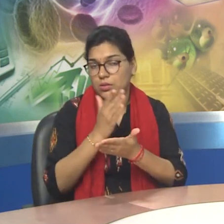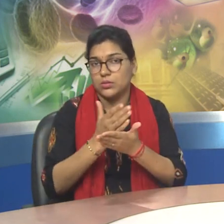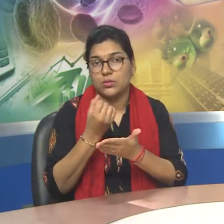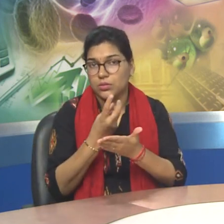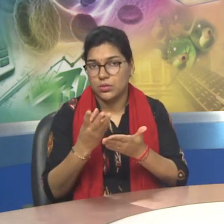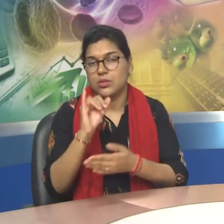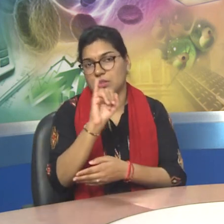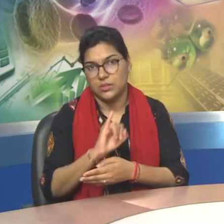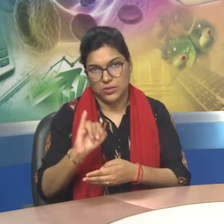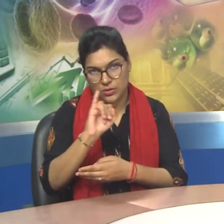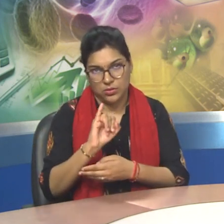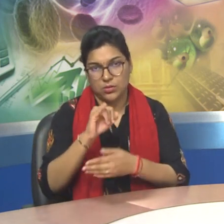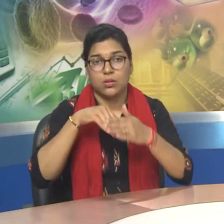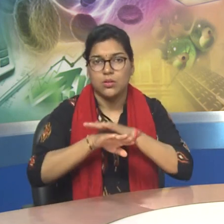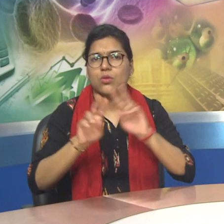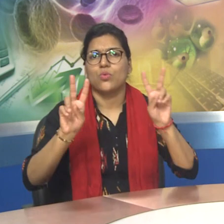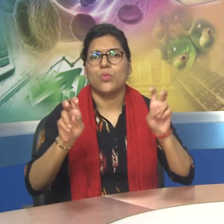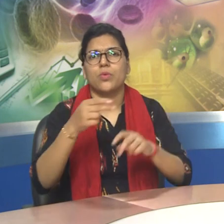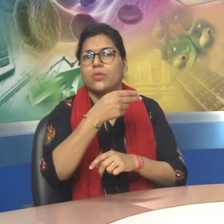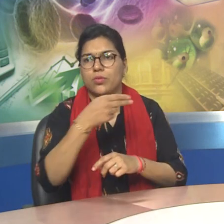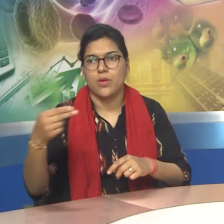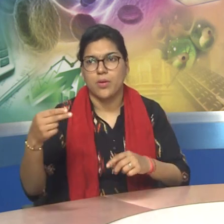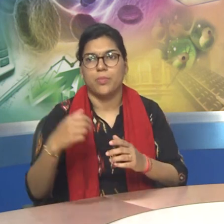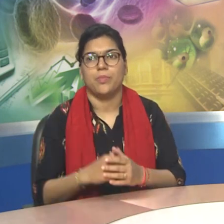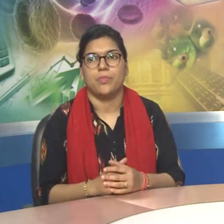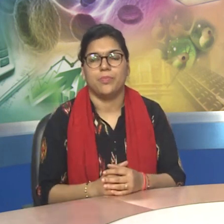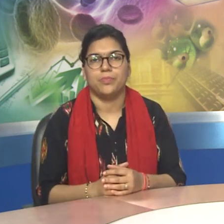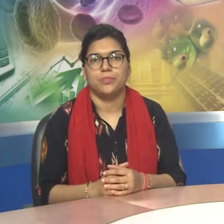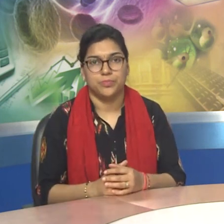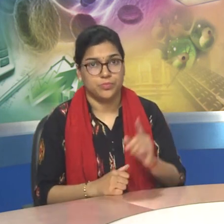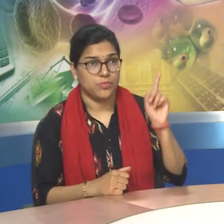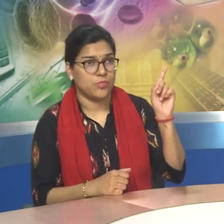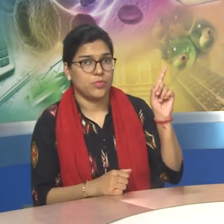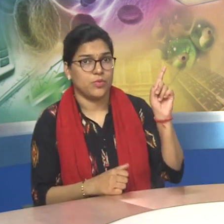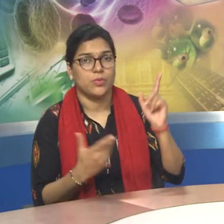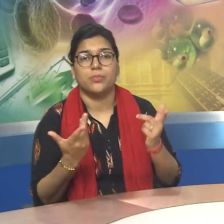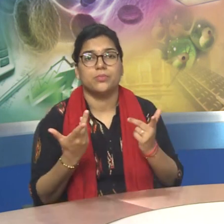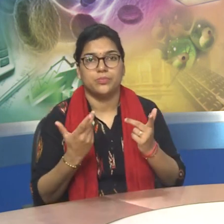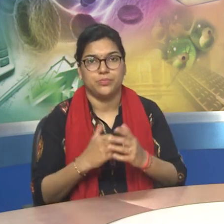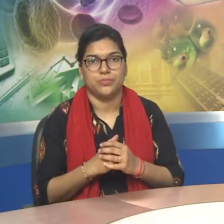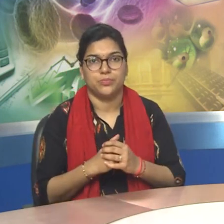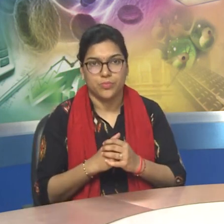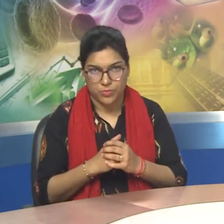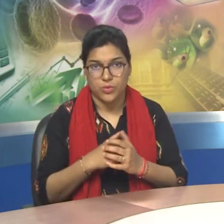Level Lesson 6, Types of Information Sources